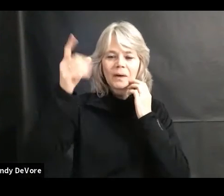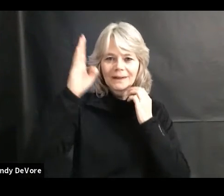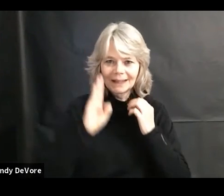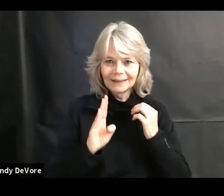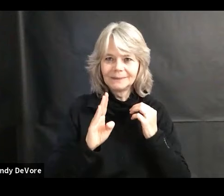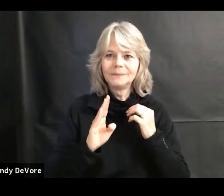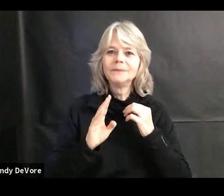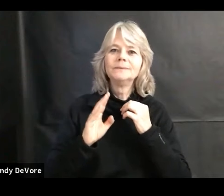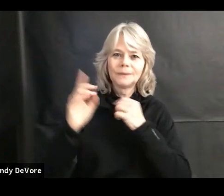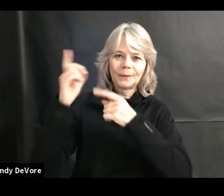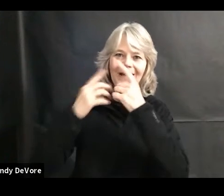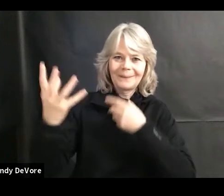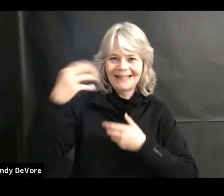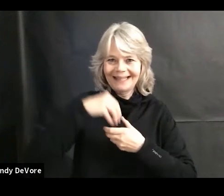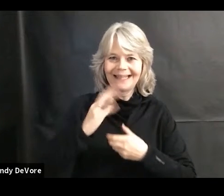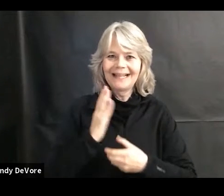into our lives again and again.